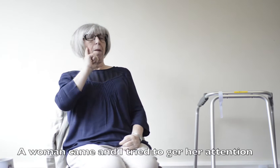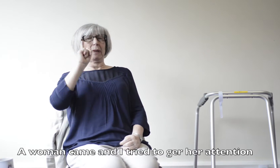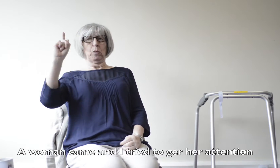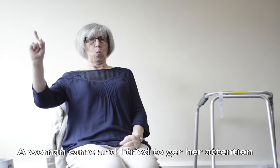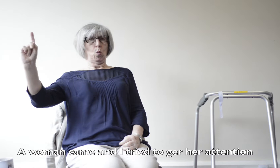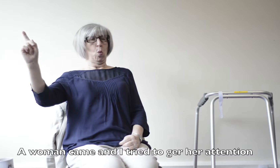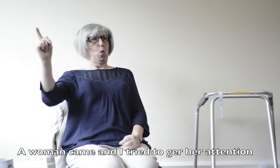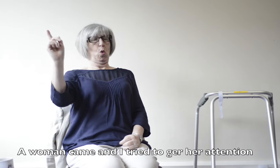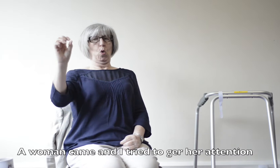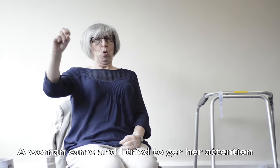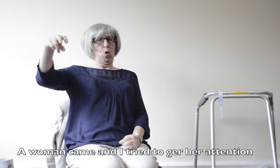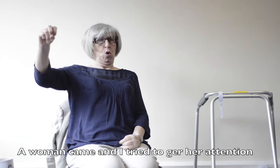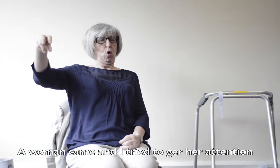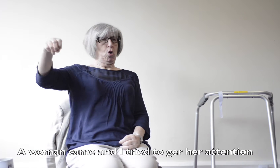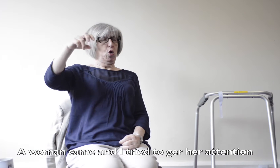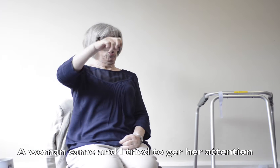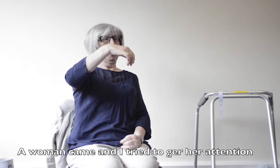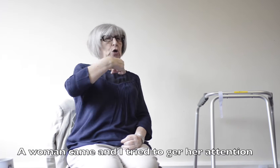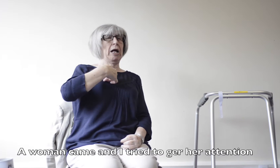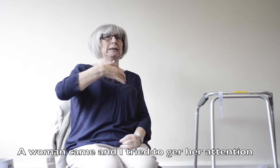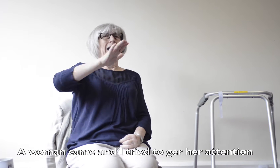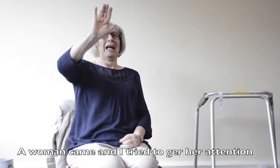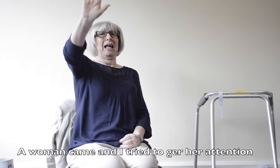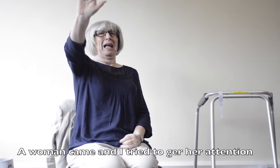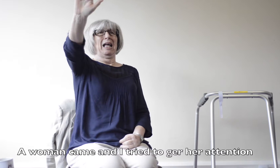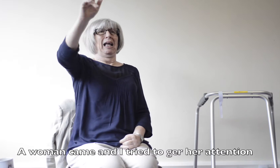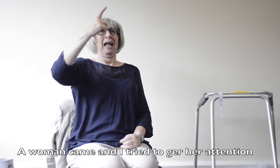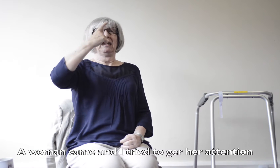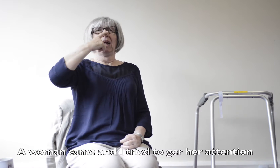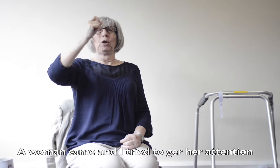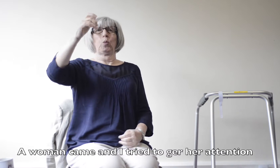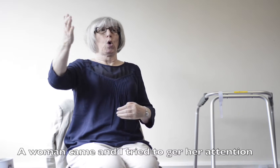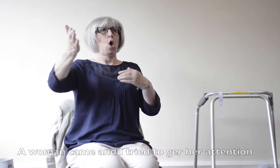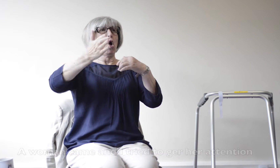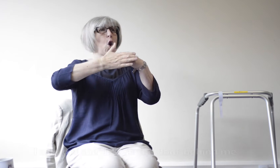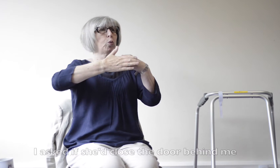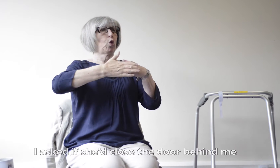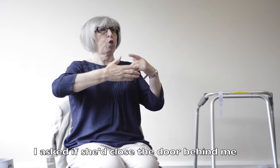And I tried to get her attention. I asked, would you mind closing the door behind me?